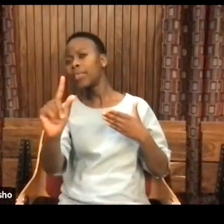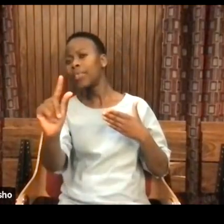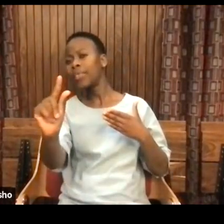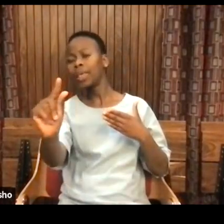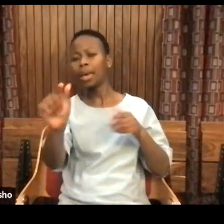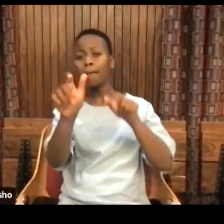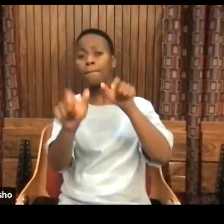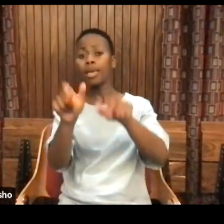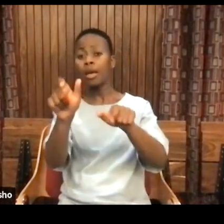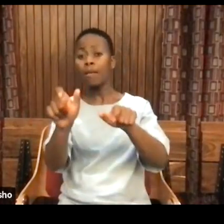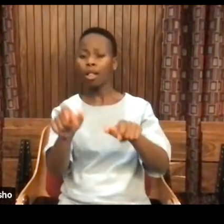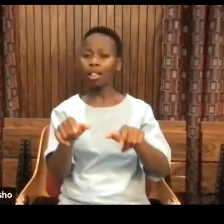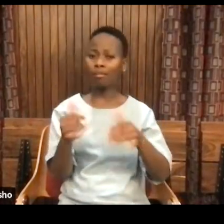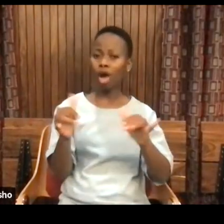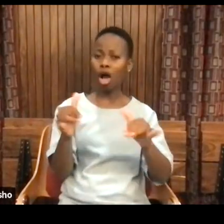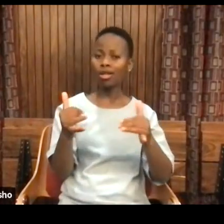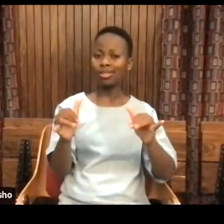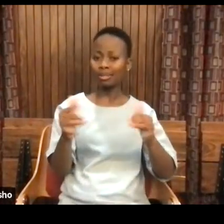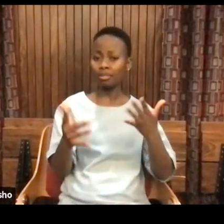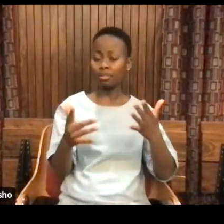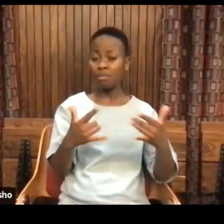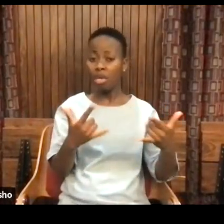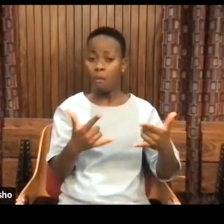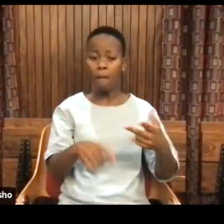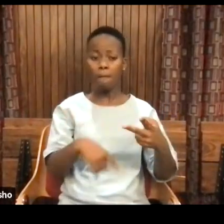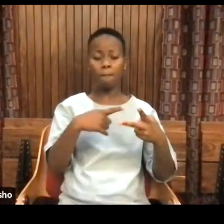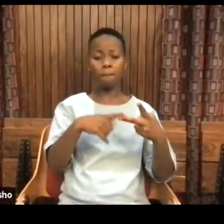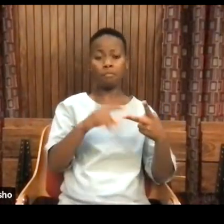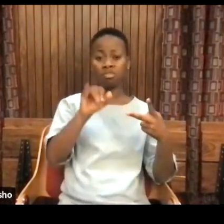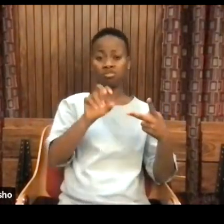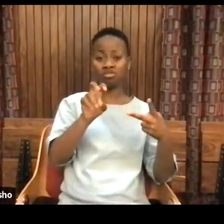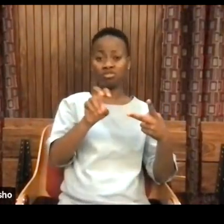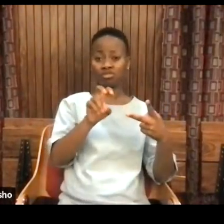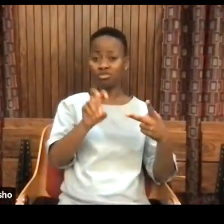maybe a little hip-hop, or maybe some jazz.